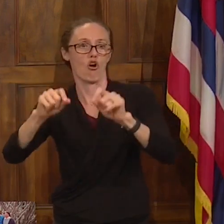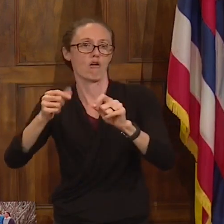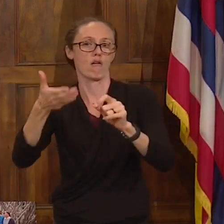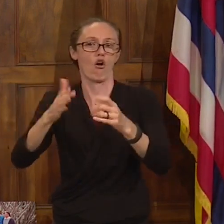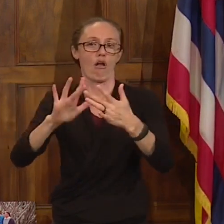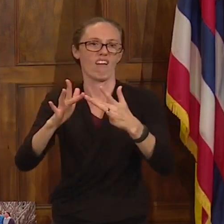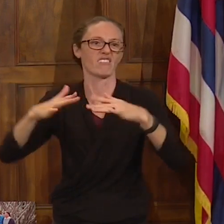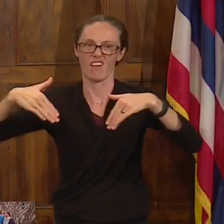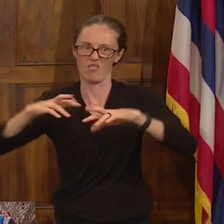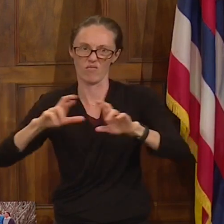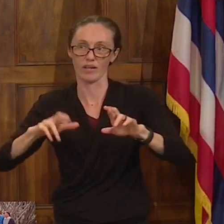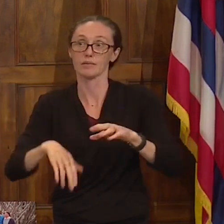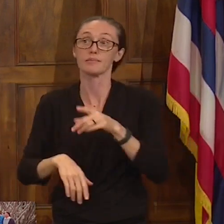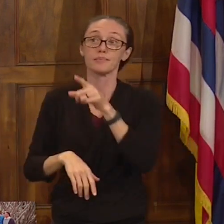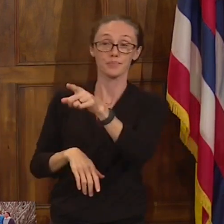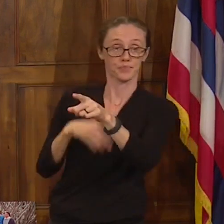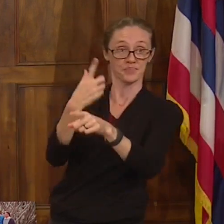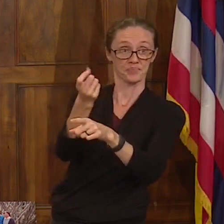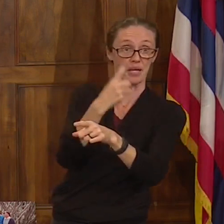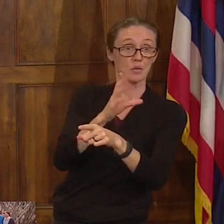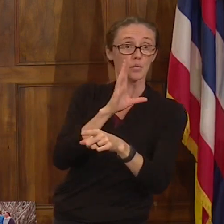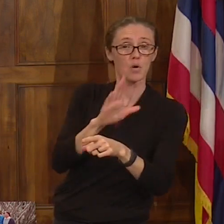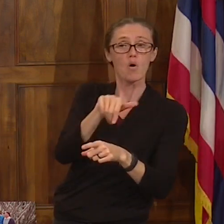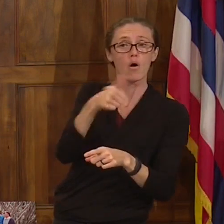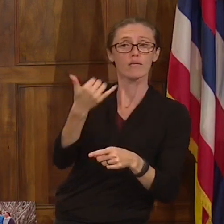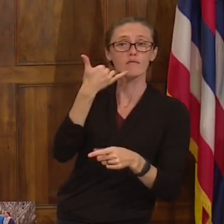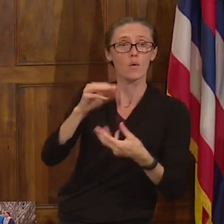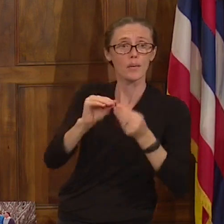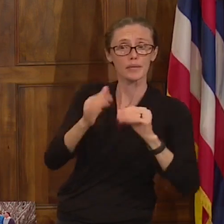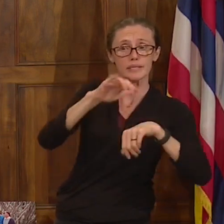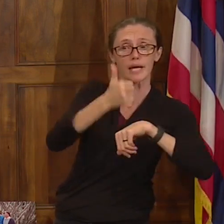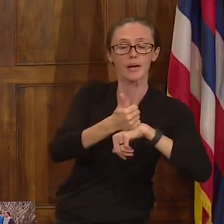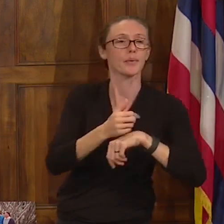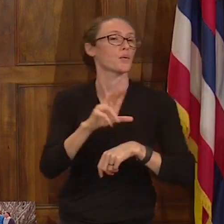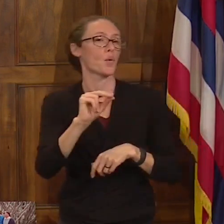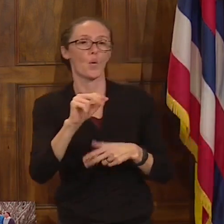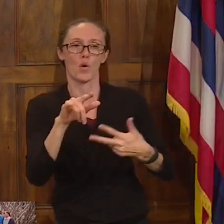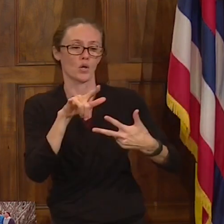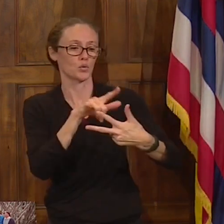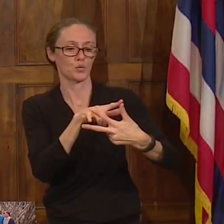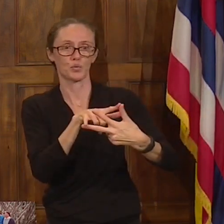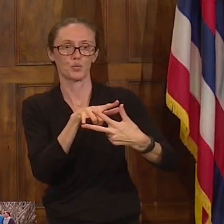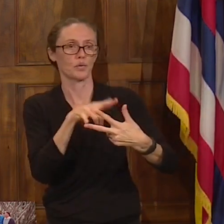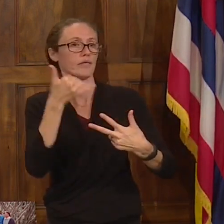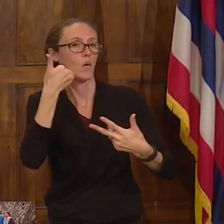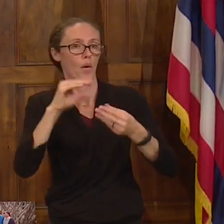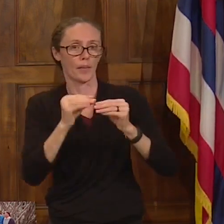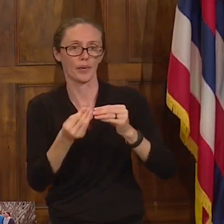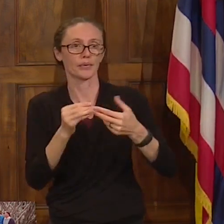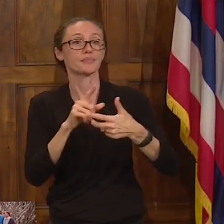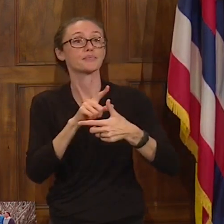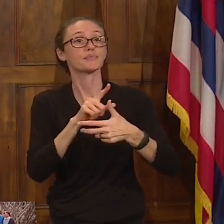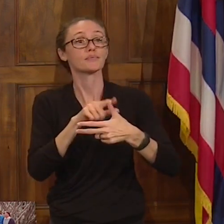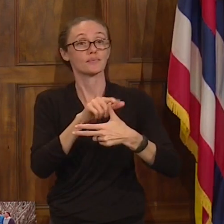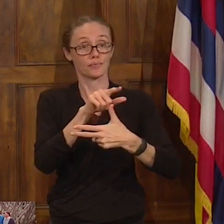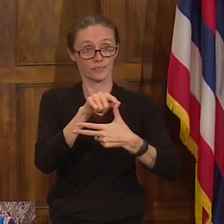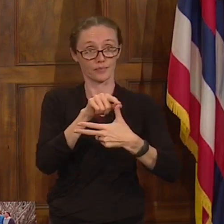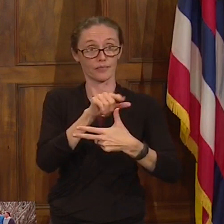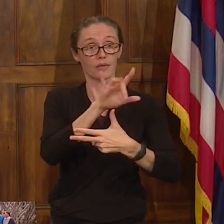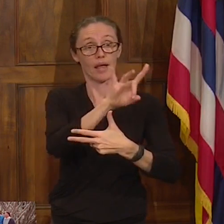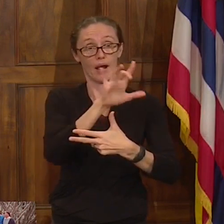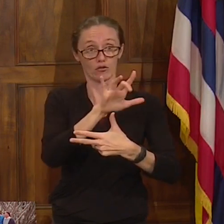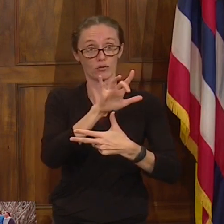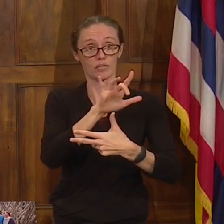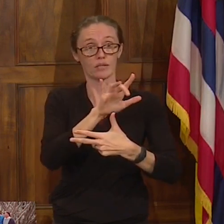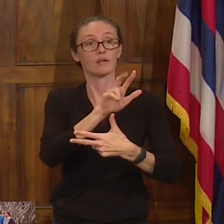another phone number being set up? No, there's only the two phone numbers. The one phone number for activation is